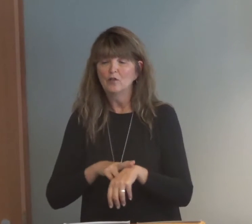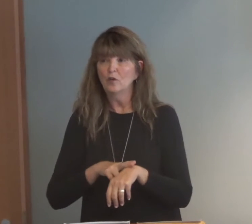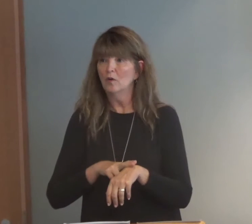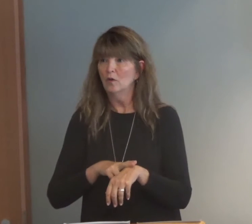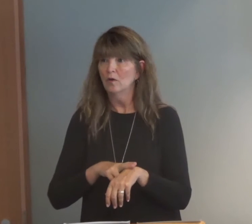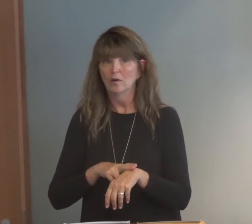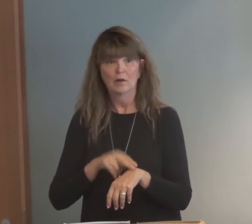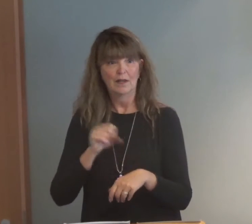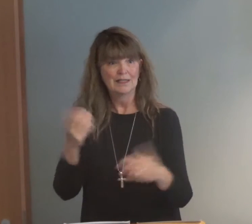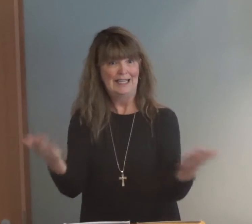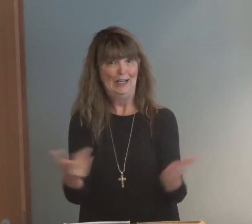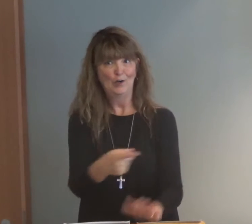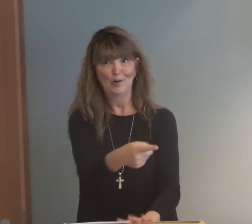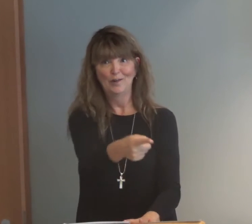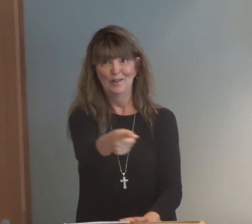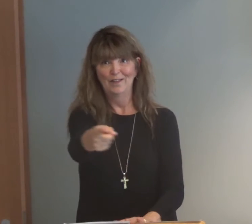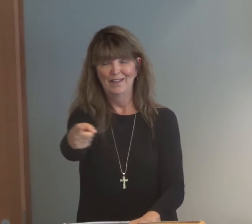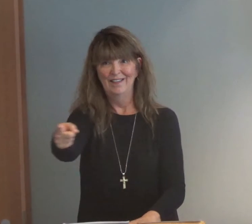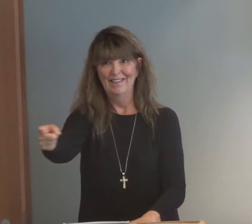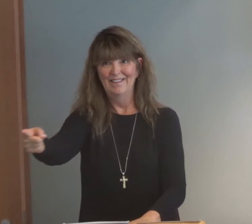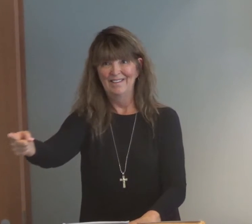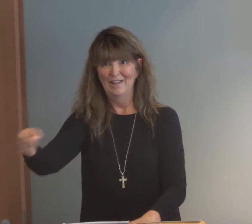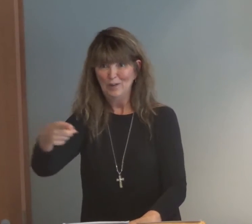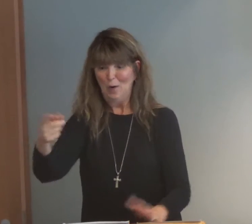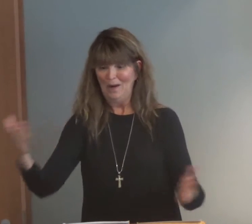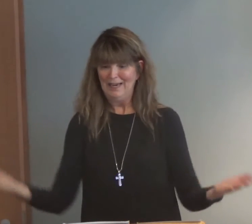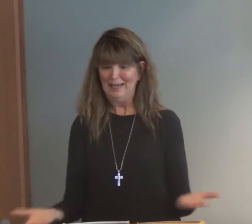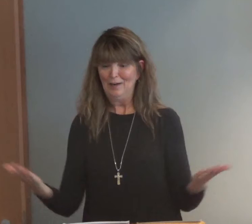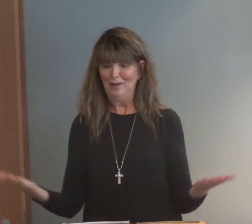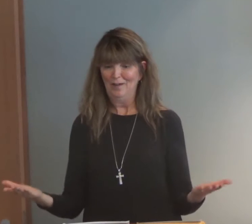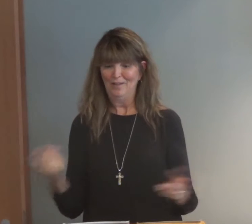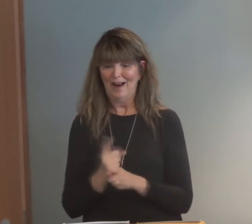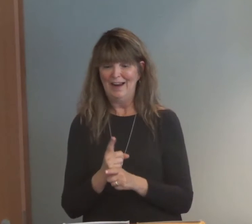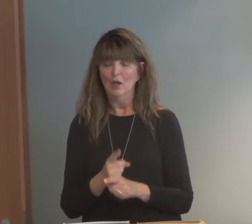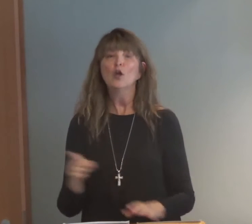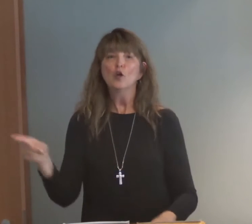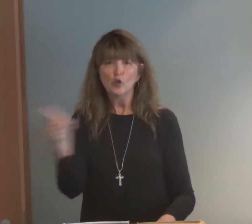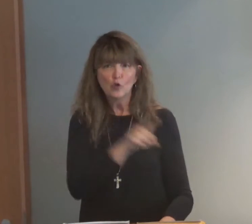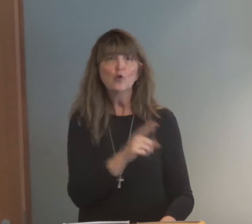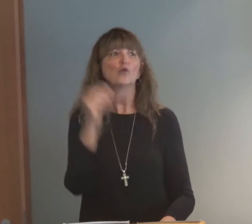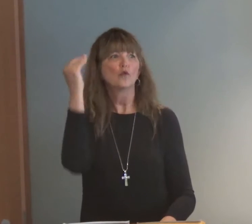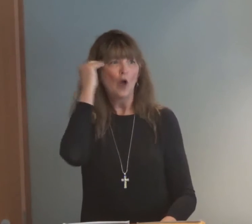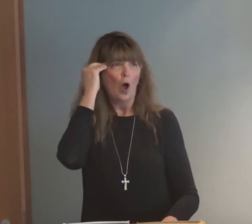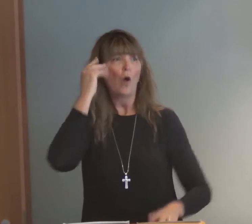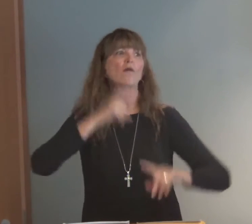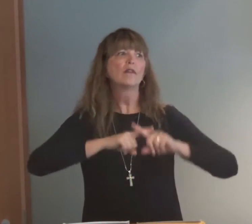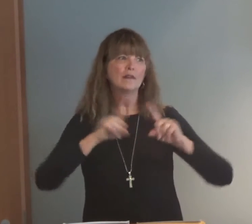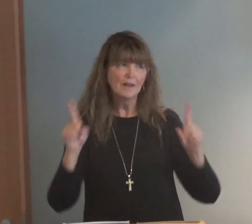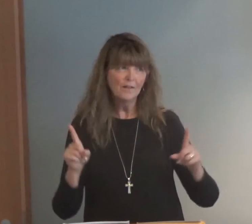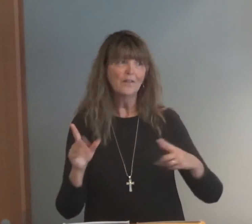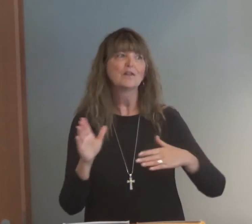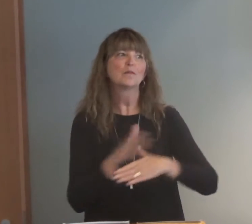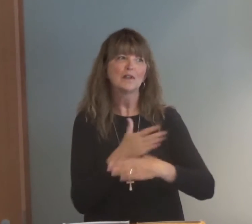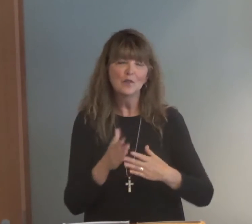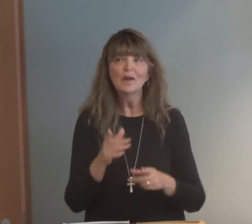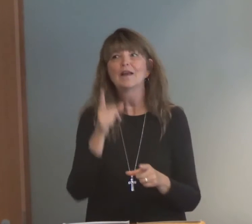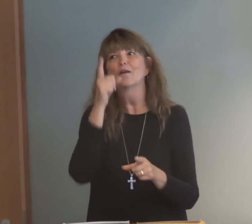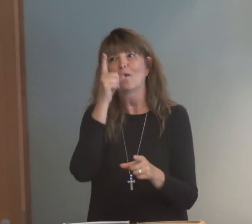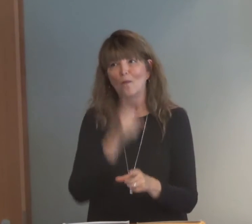So the new nature is here with all of you right now. All of you here are living within the new nature. Y'all